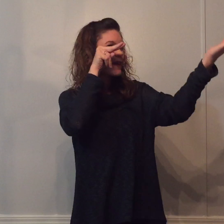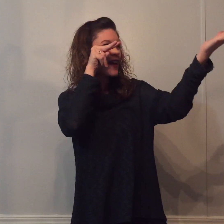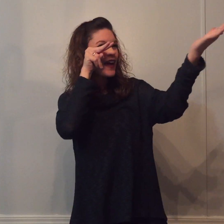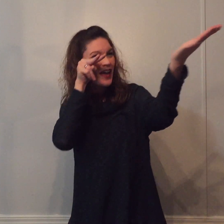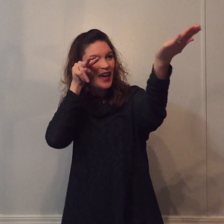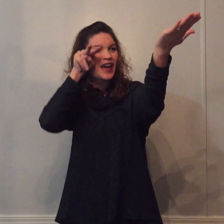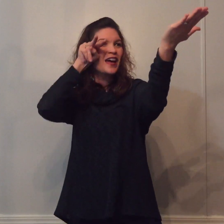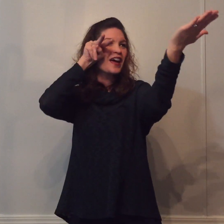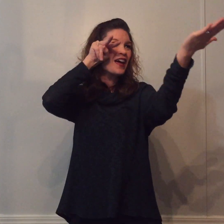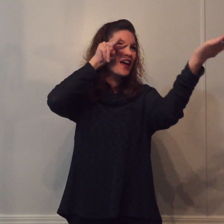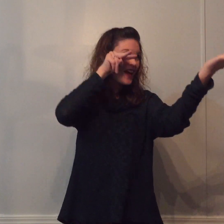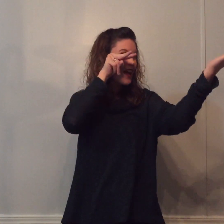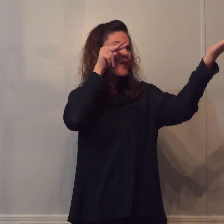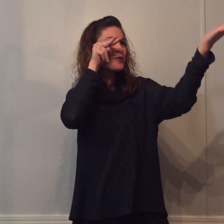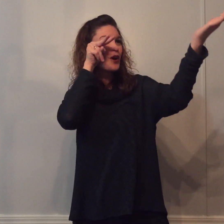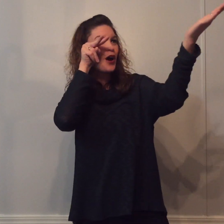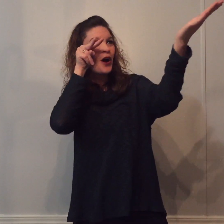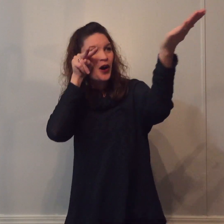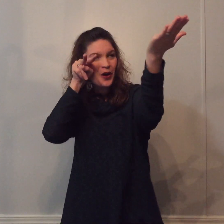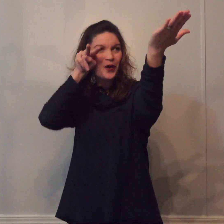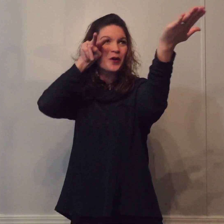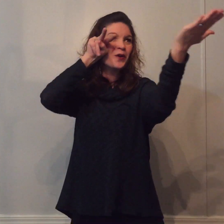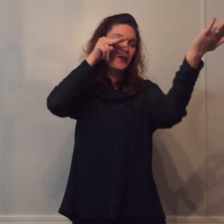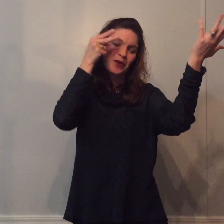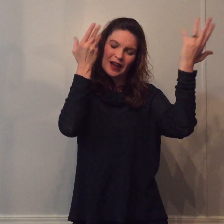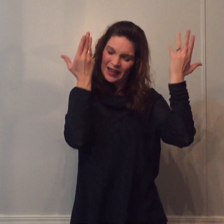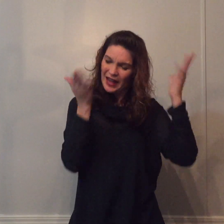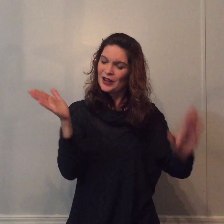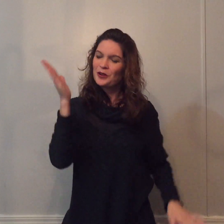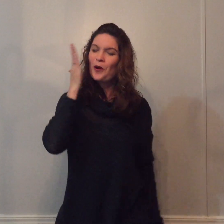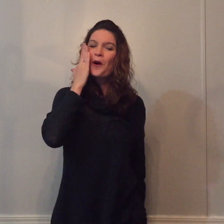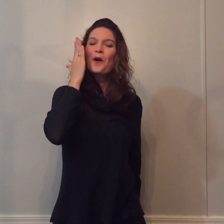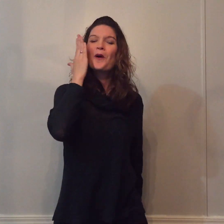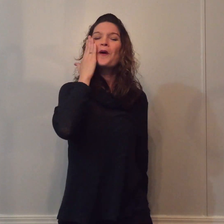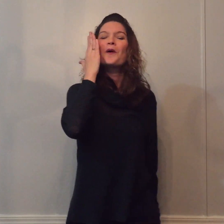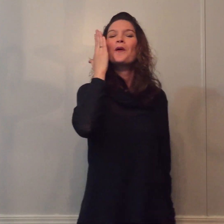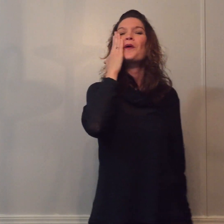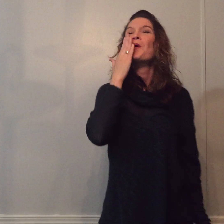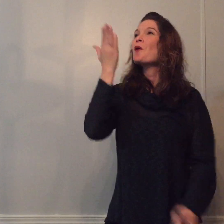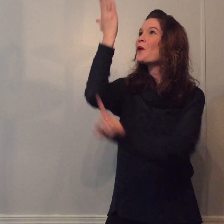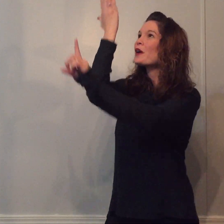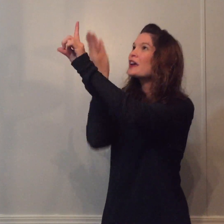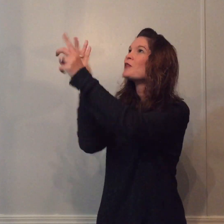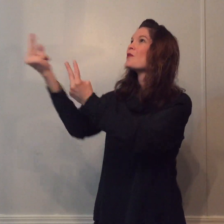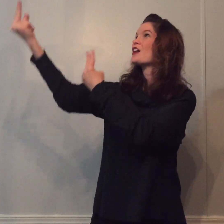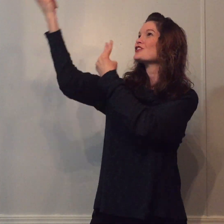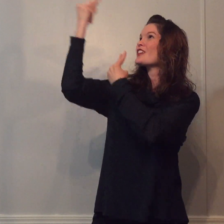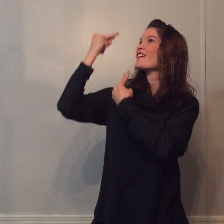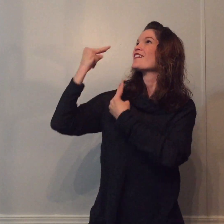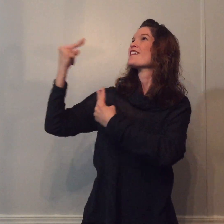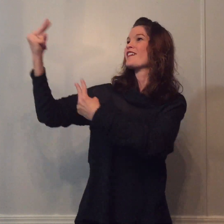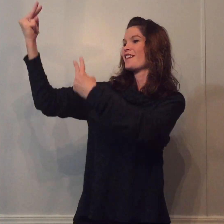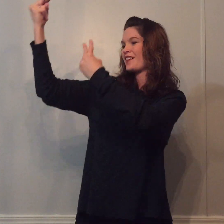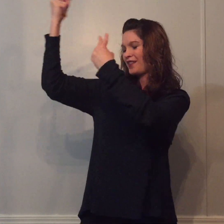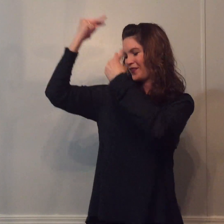sparrow. And I know he watches me. And